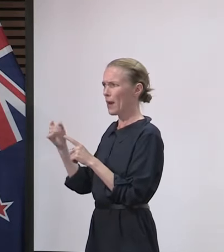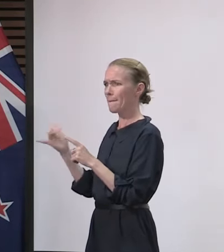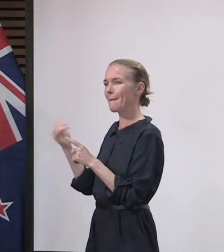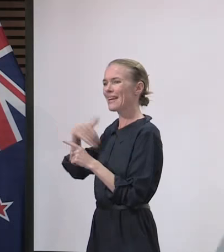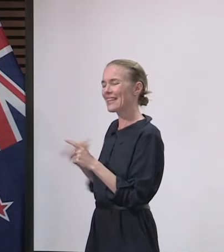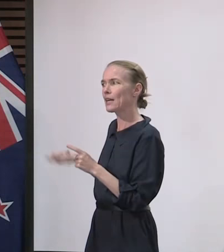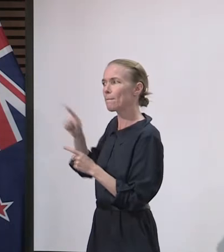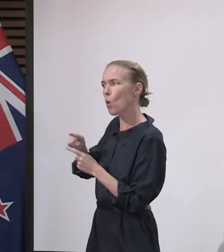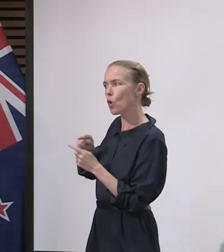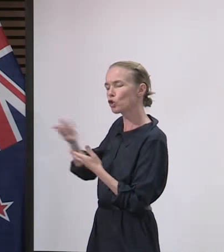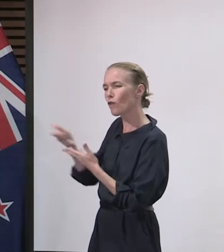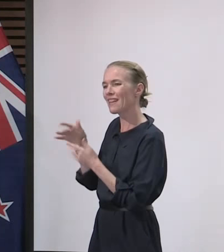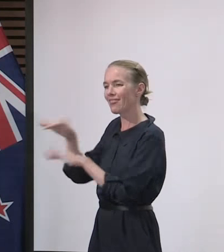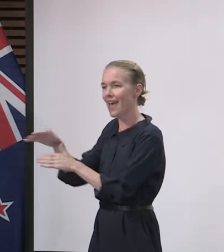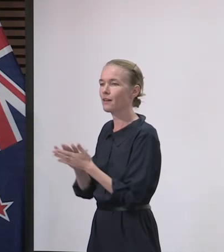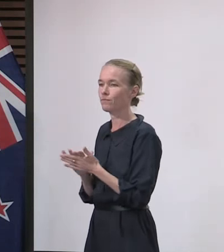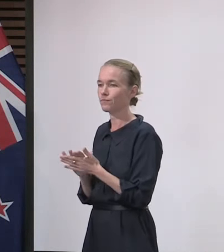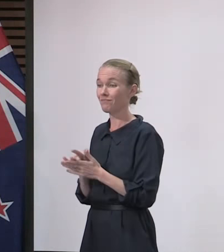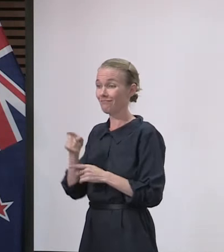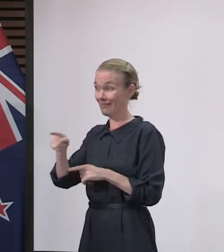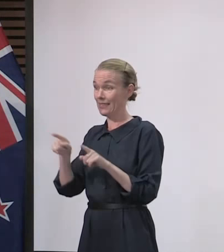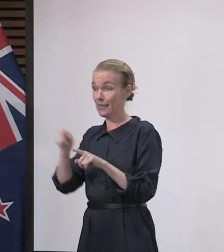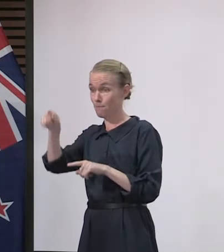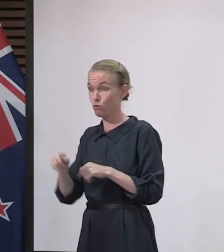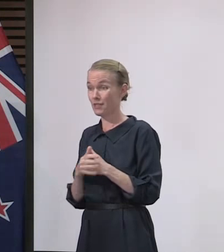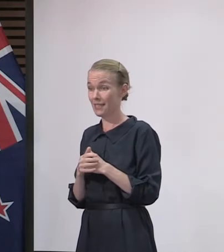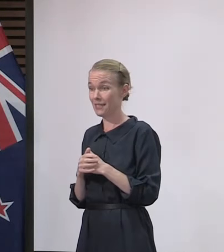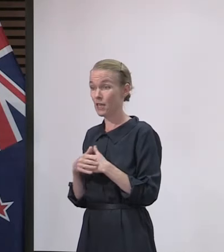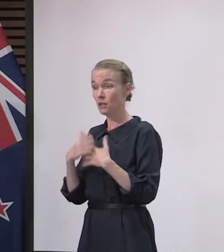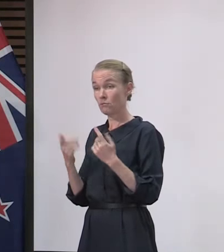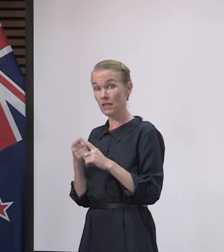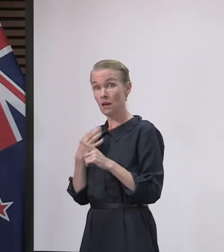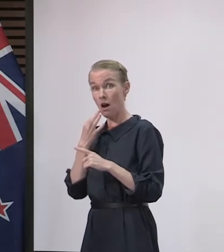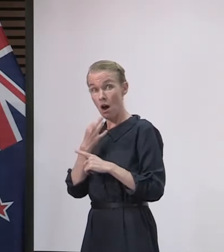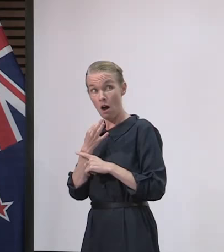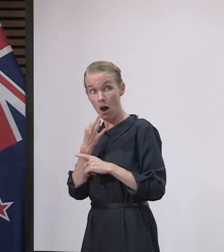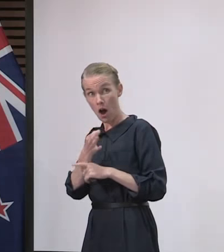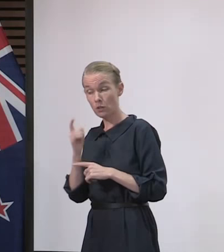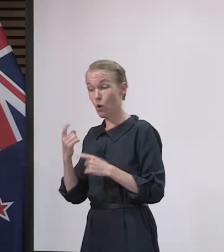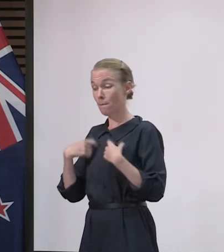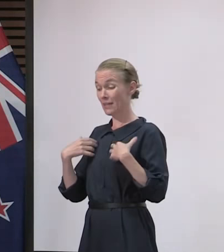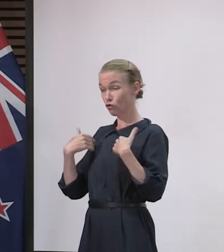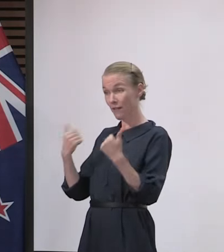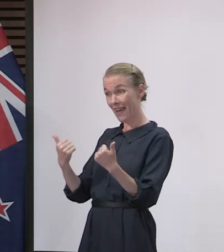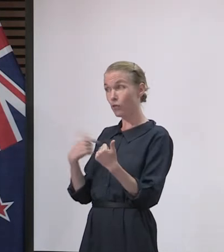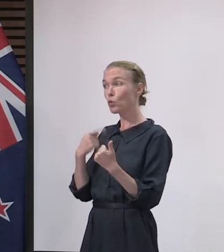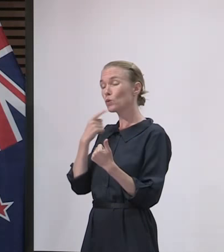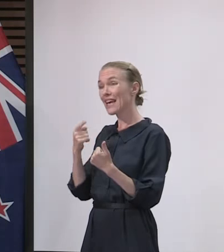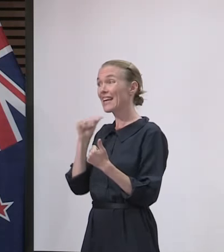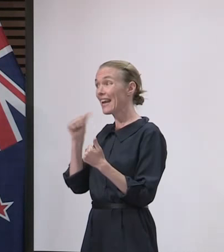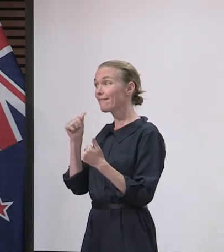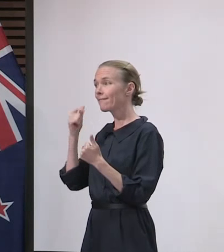You also have a registration for Tangihanga on the Ministry of Health website. Are you finding Māori are submitting their funerals in Tangihanga?